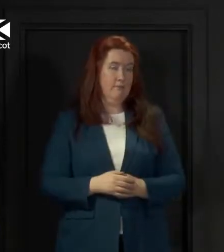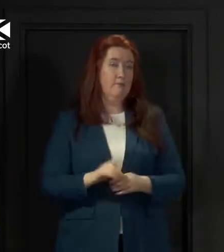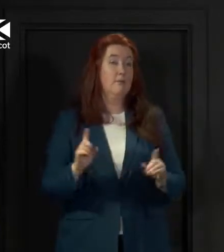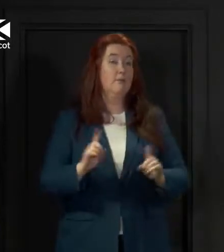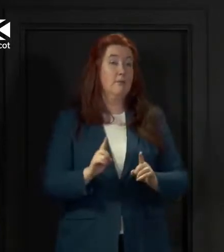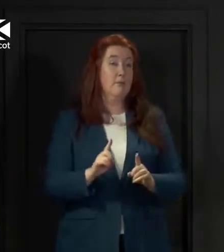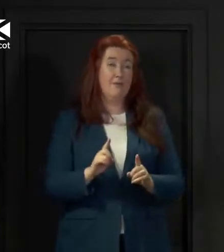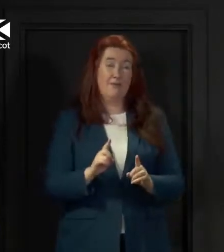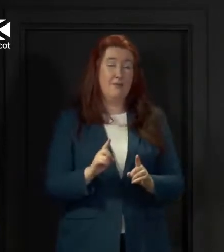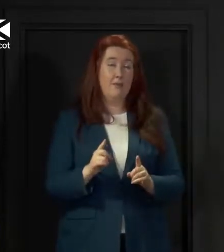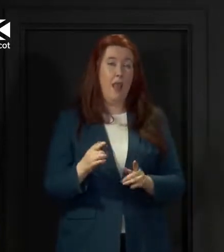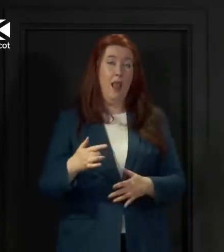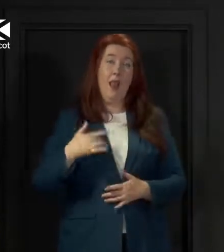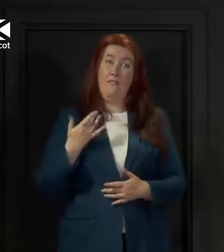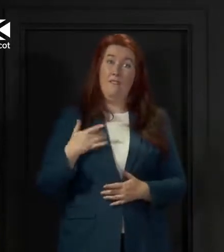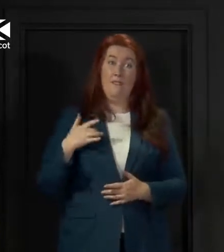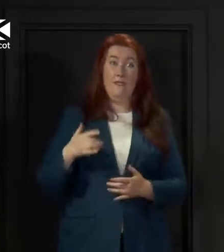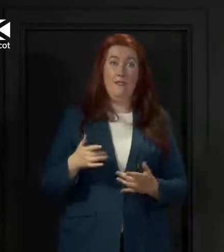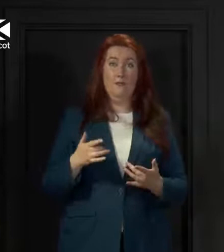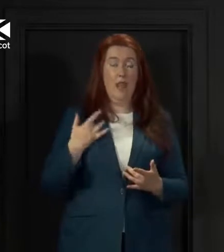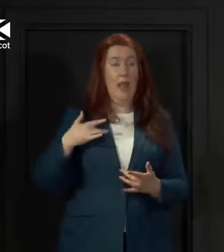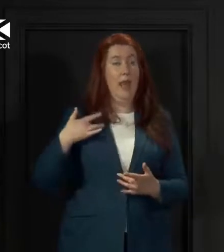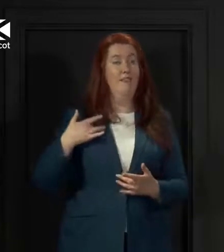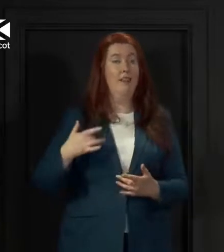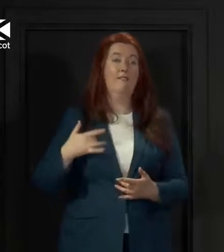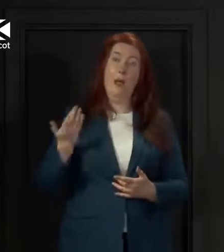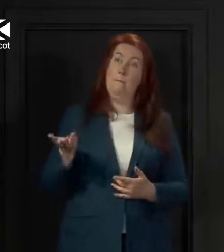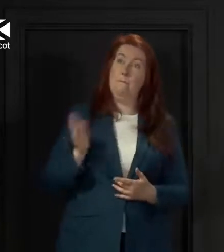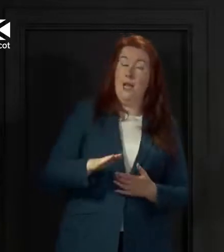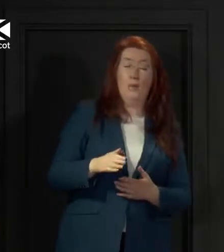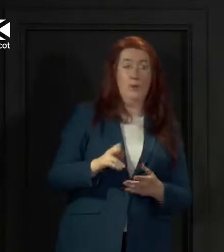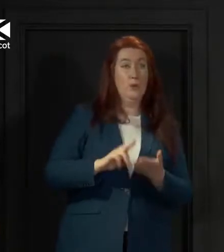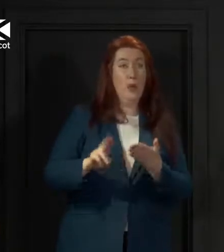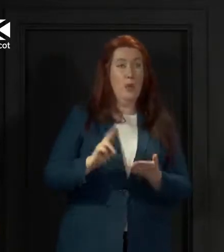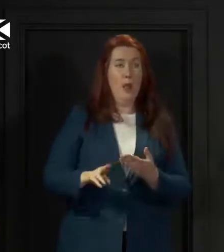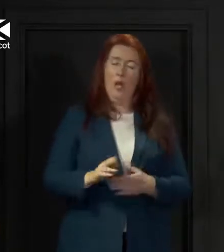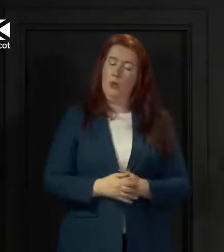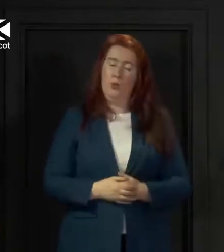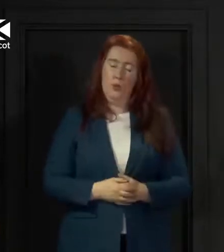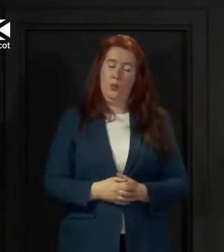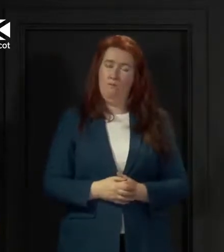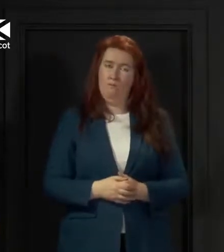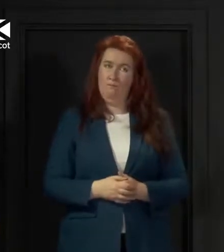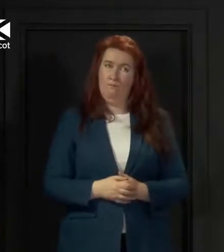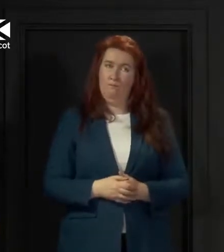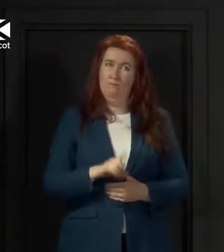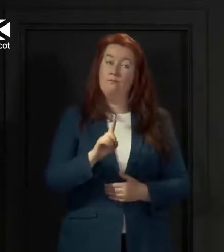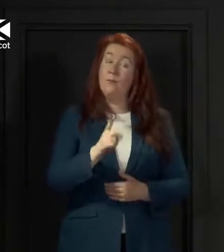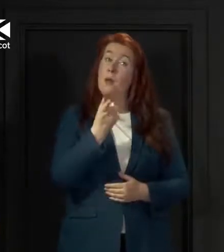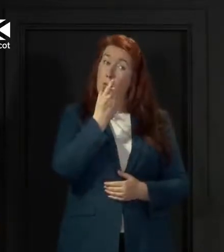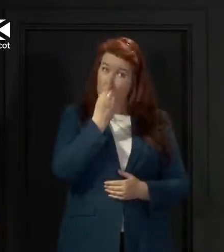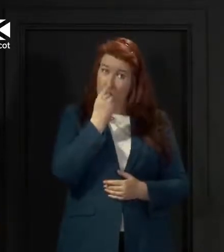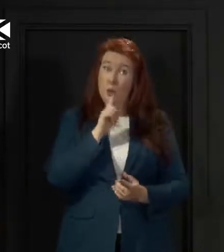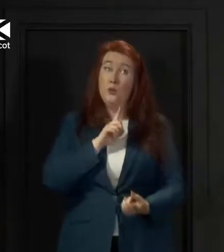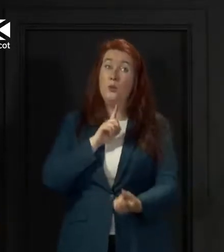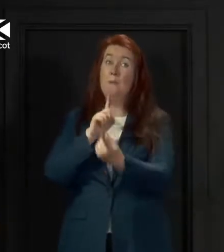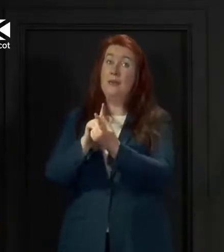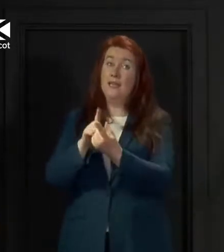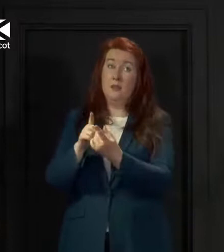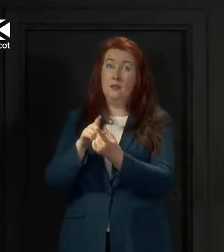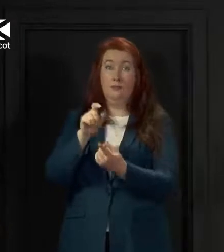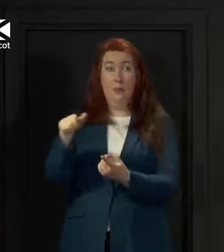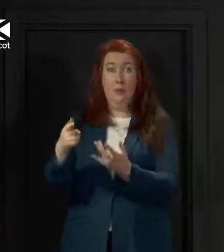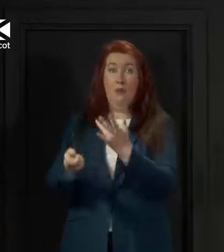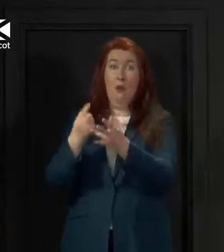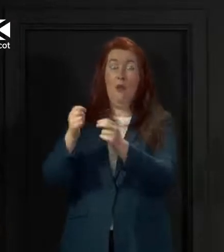life should not feel normal today it is possible to meet that other household in a